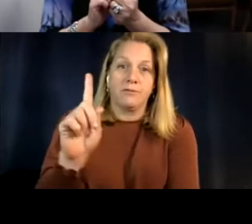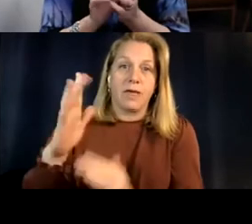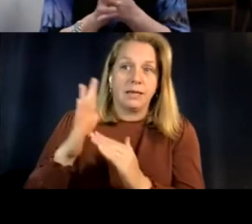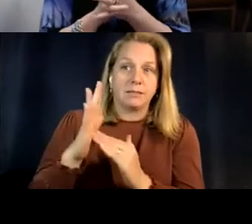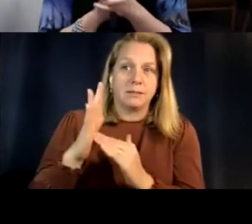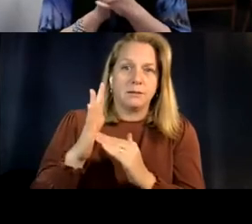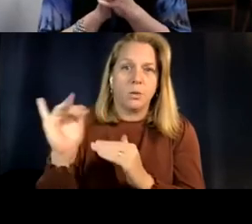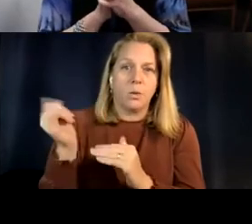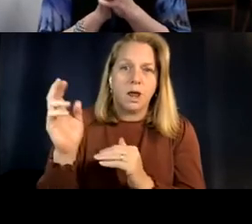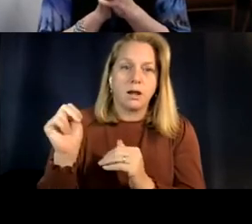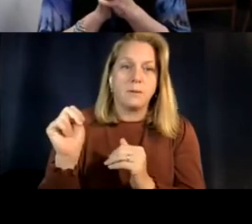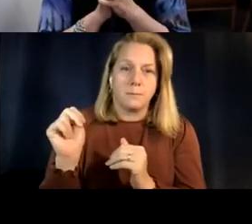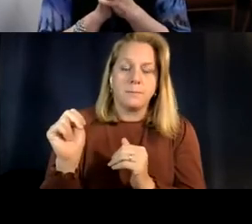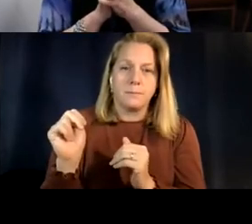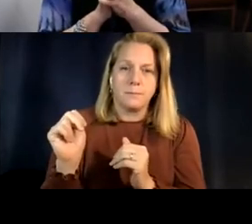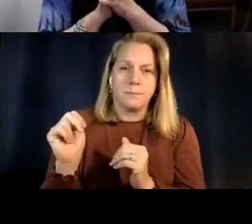sure I give that.